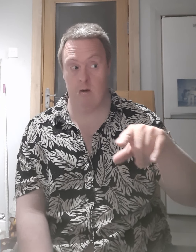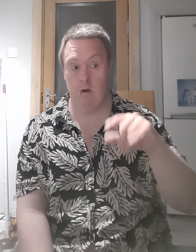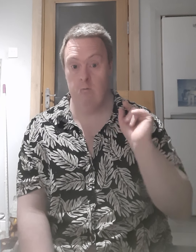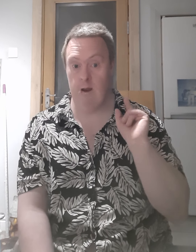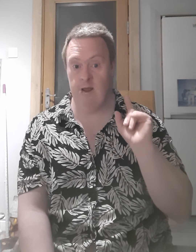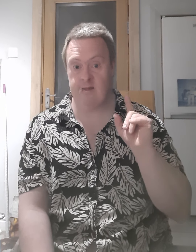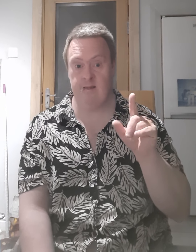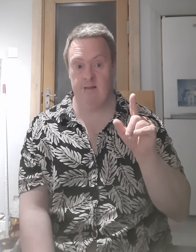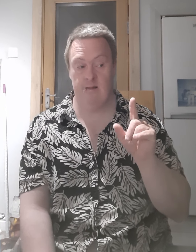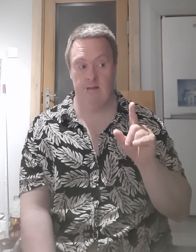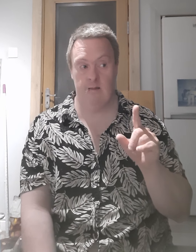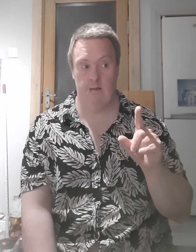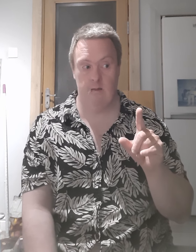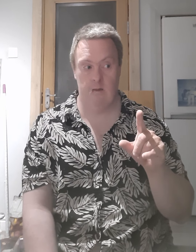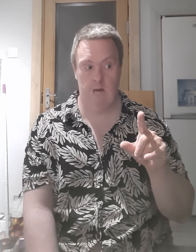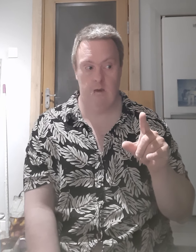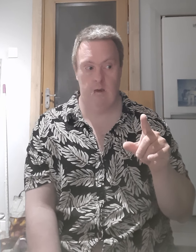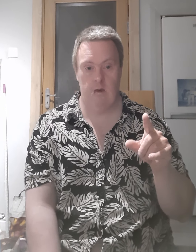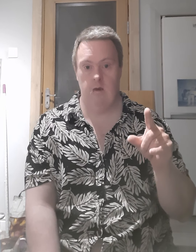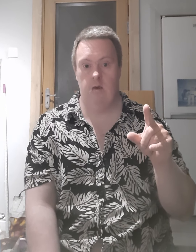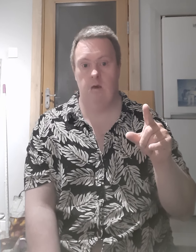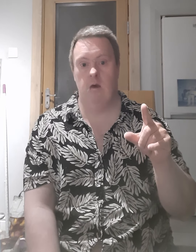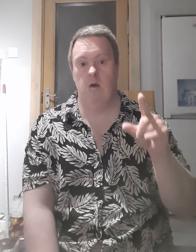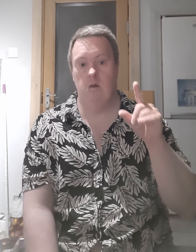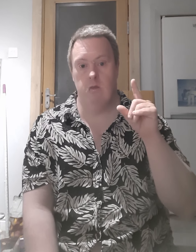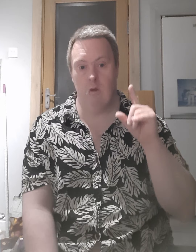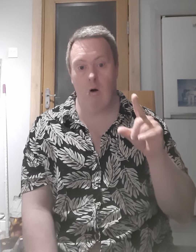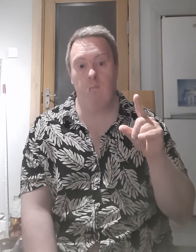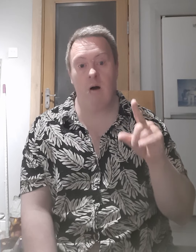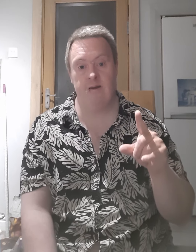mean listen nobody